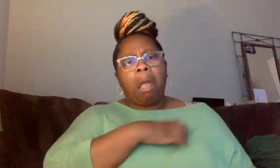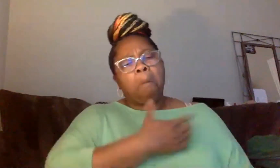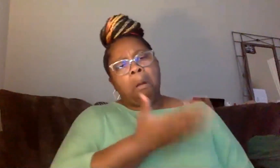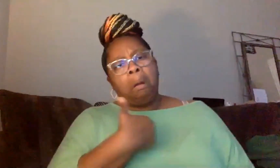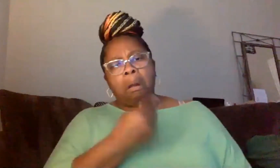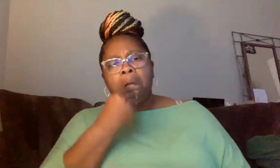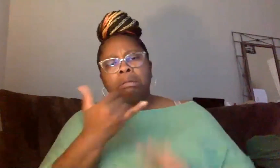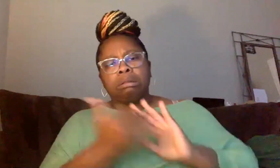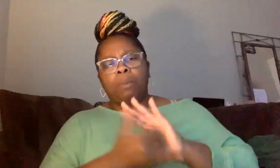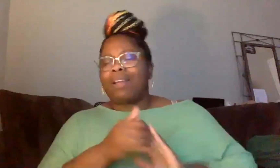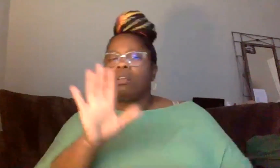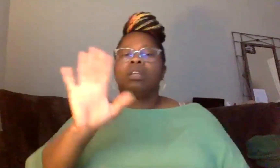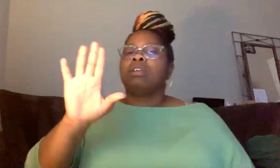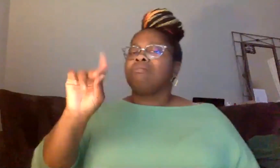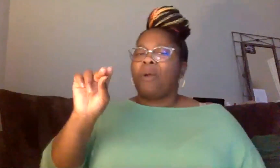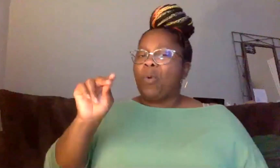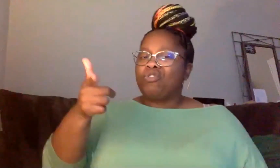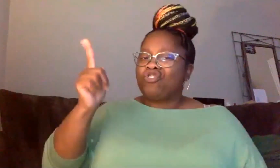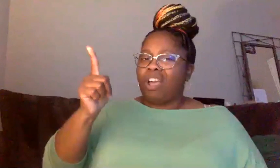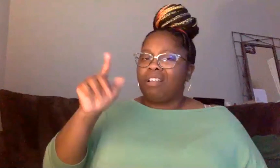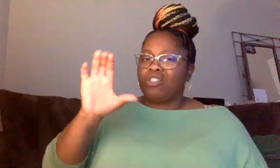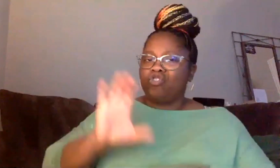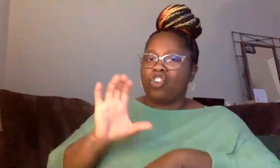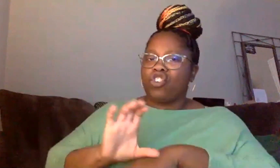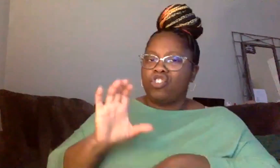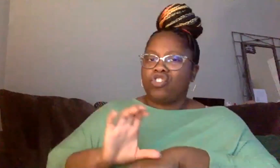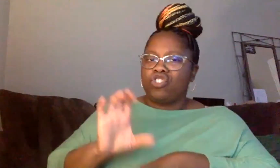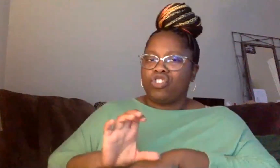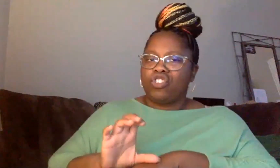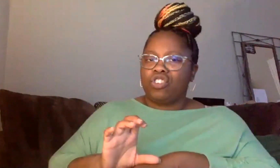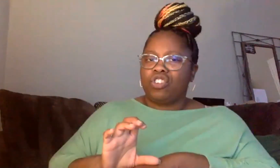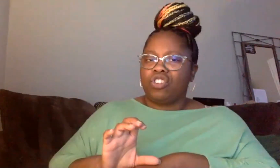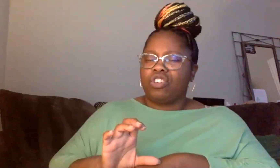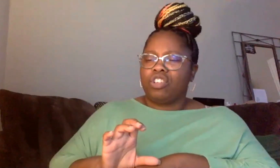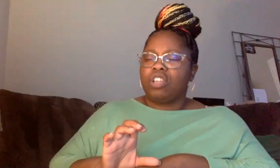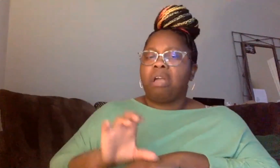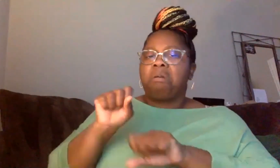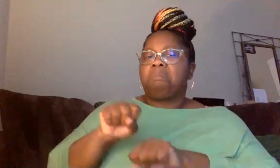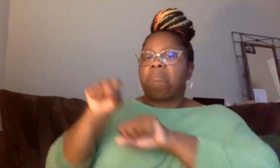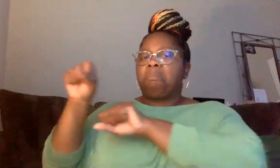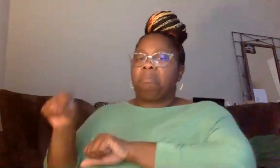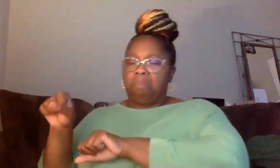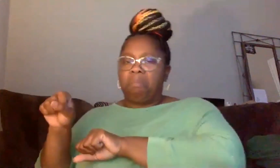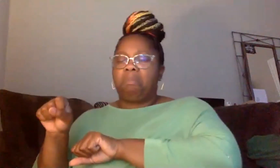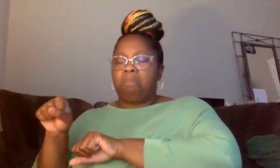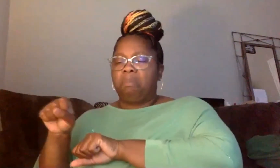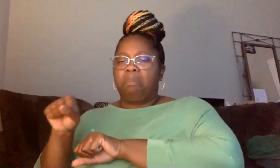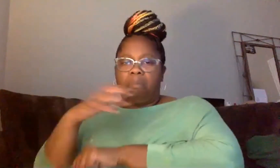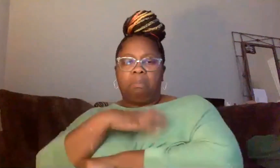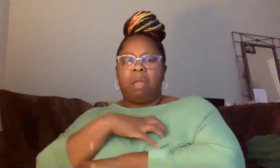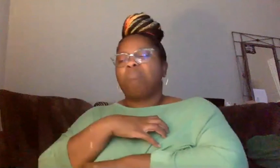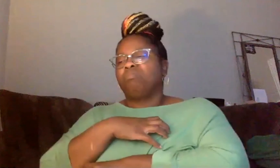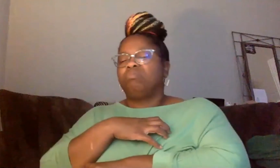Yeah, he shot up the church. Shot up the church and he was taking the subway. stopped at Burger